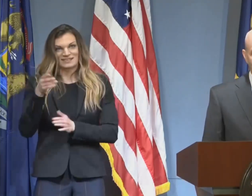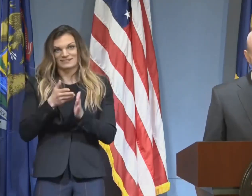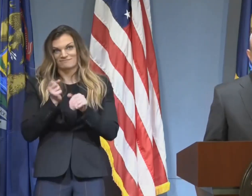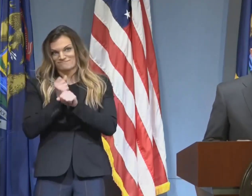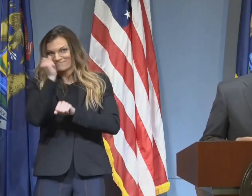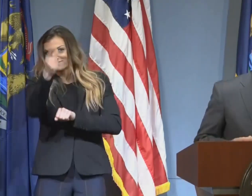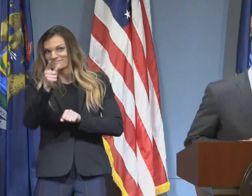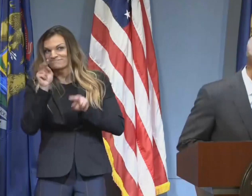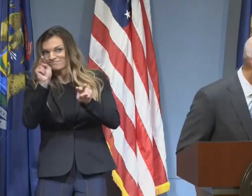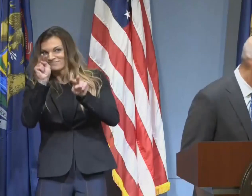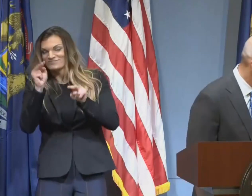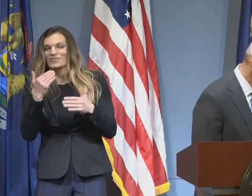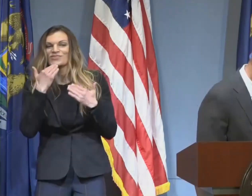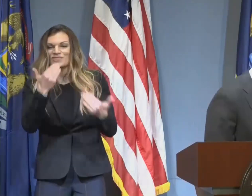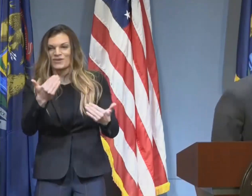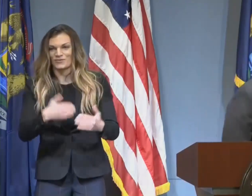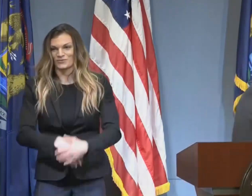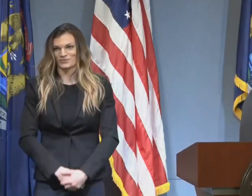Thank you very much.